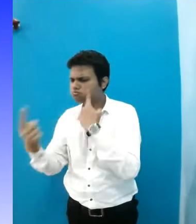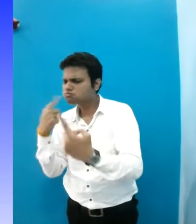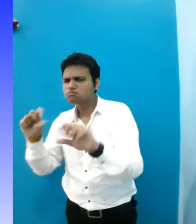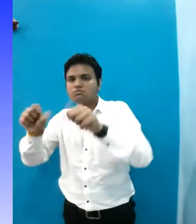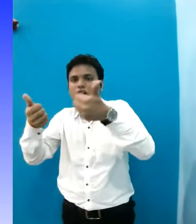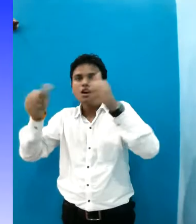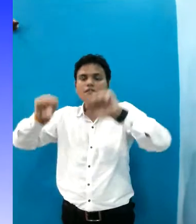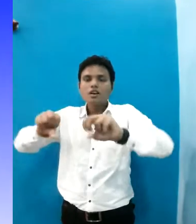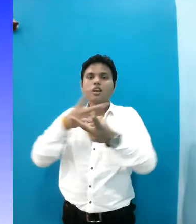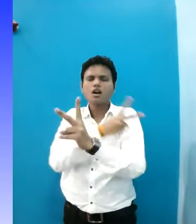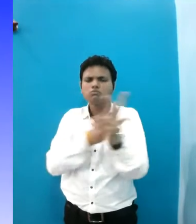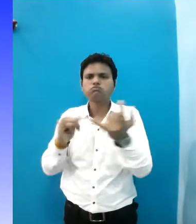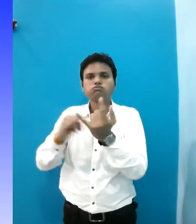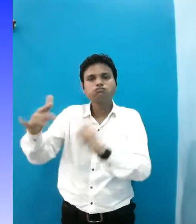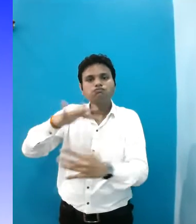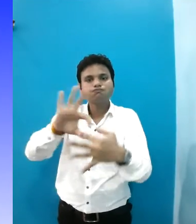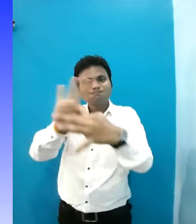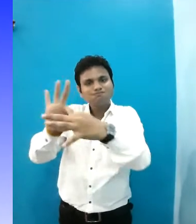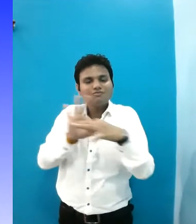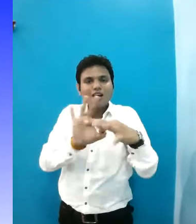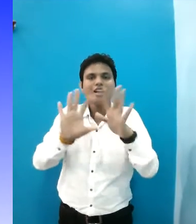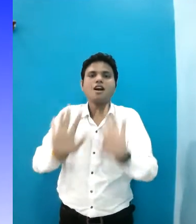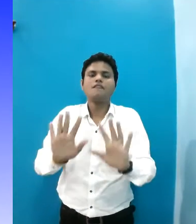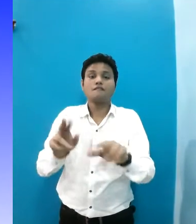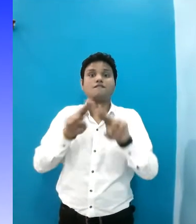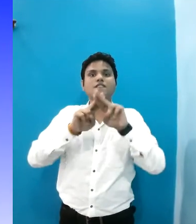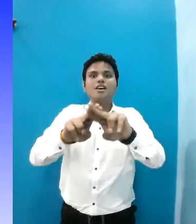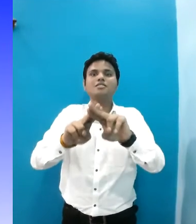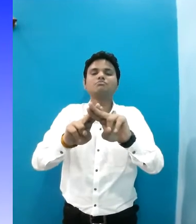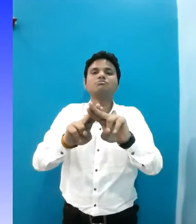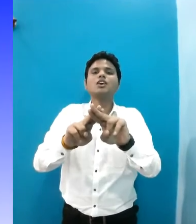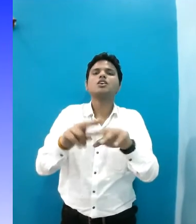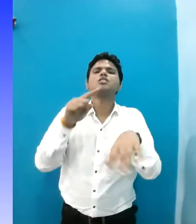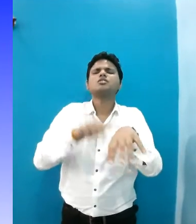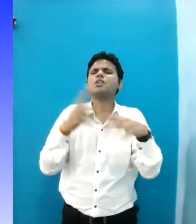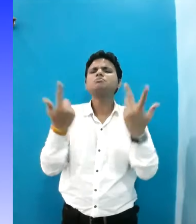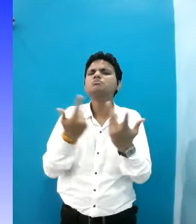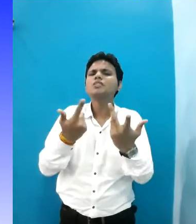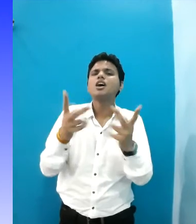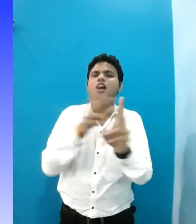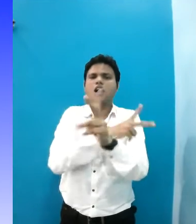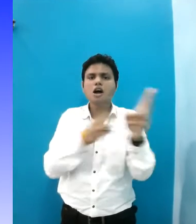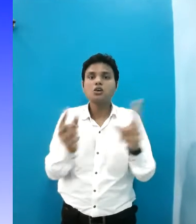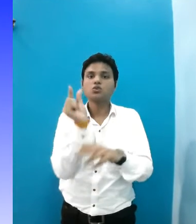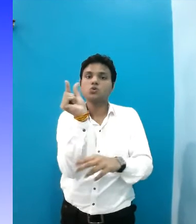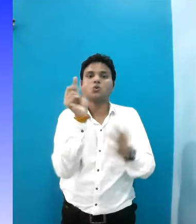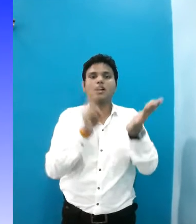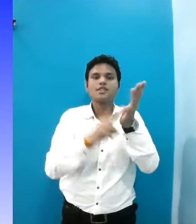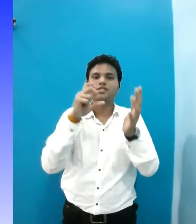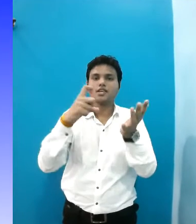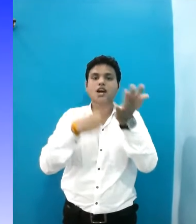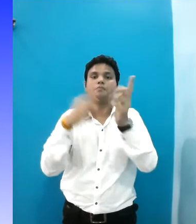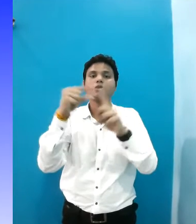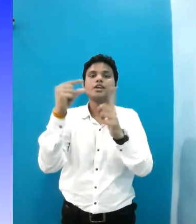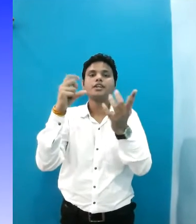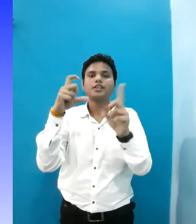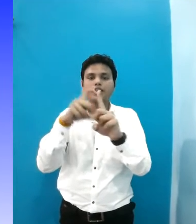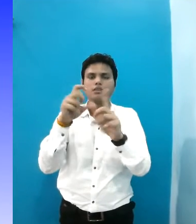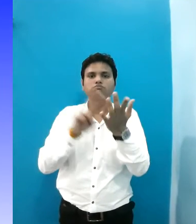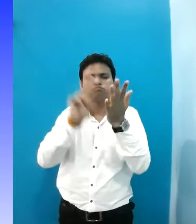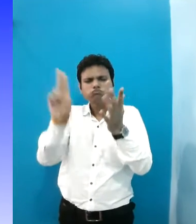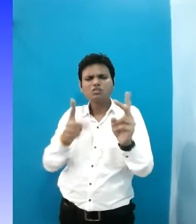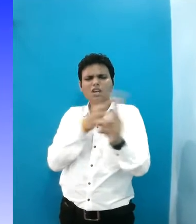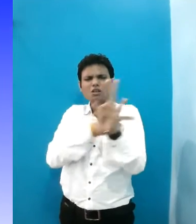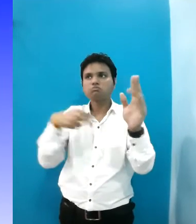as a result of socio-environmental interactions. Finally, the time came when UNCRPD was